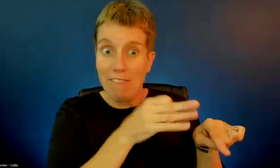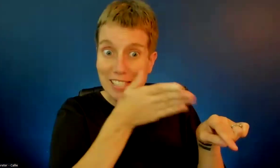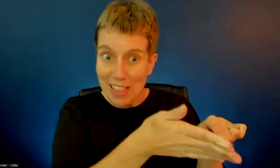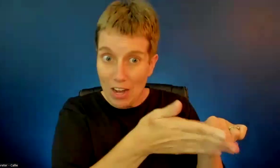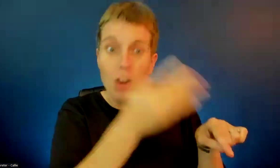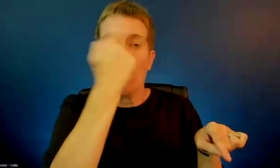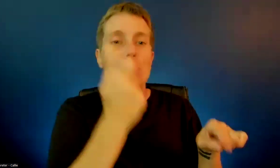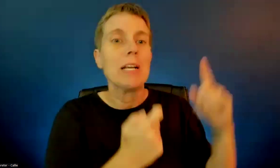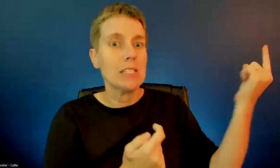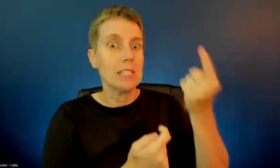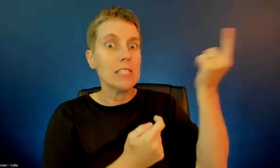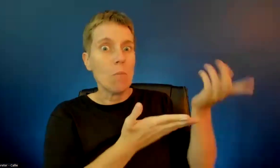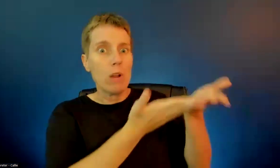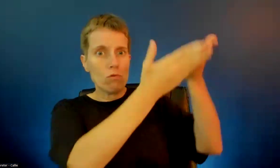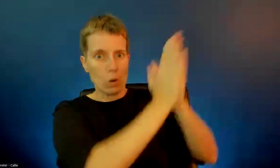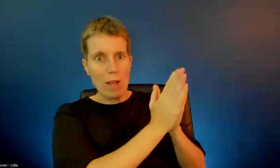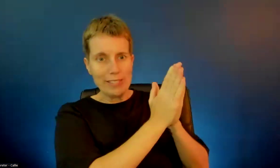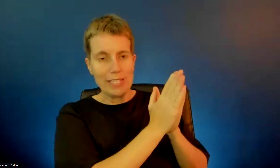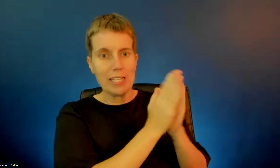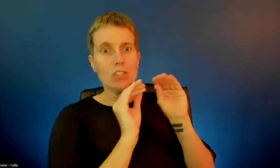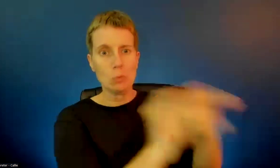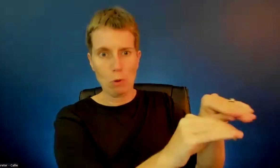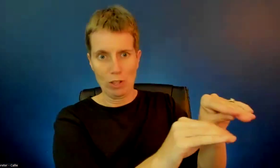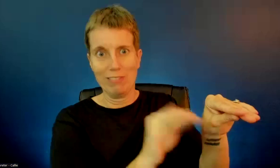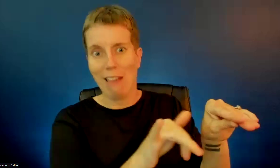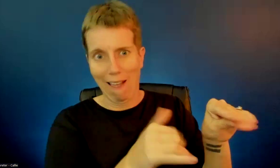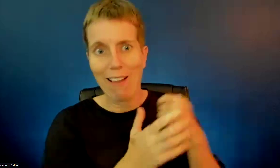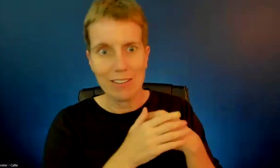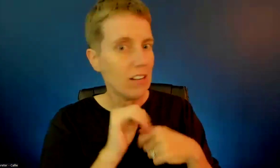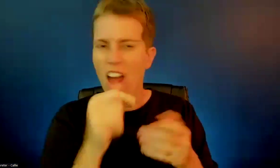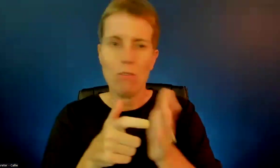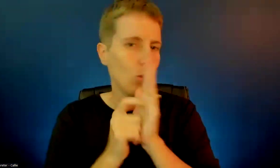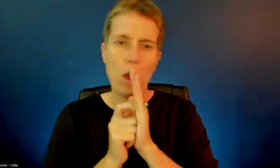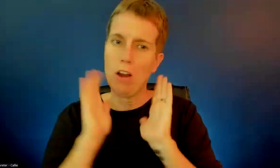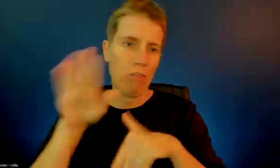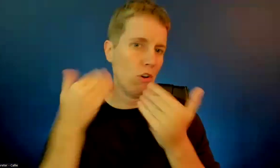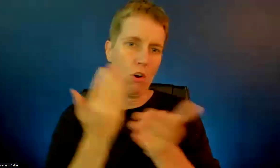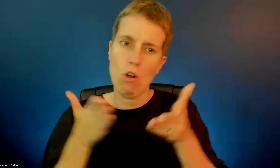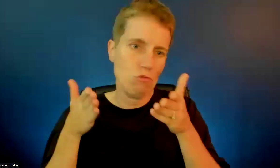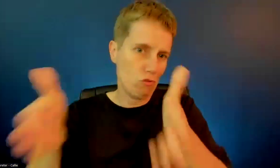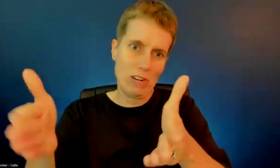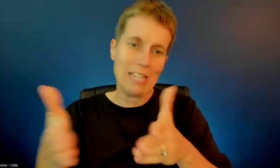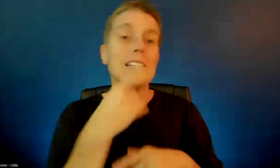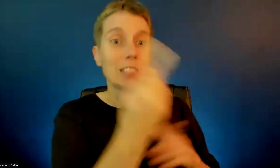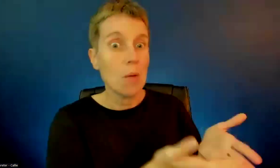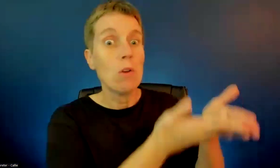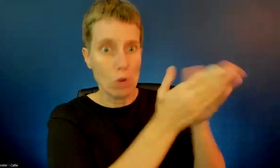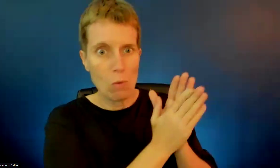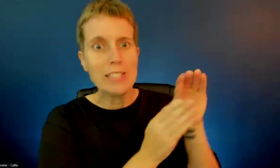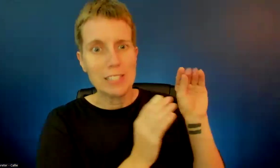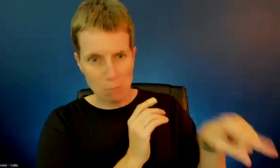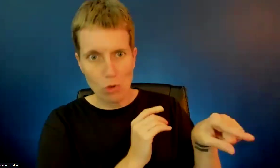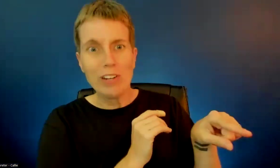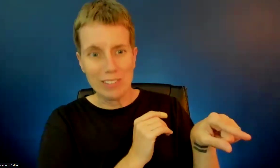Did? Okay. So there's always part of me that feels a little bad because it's someone probably did request it. But it's also